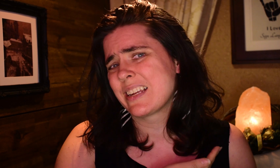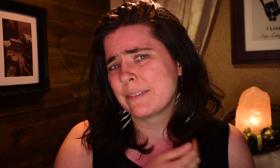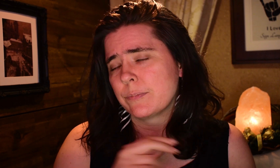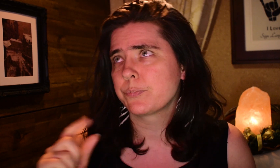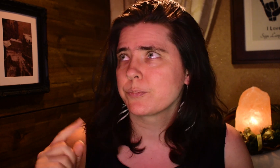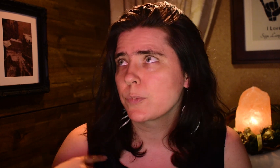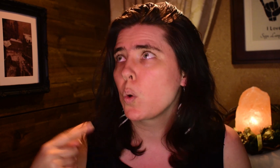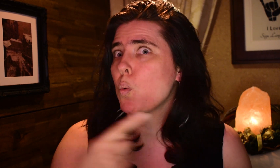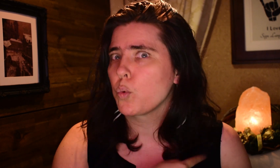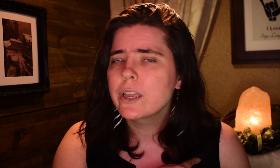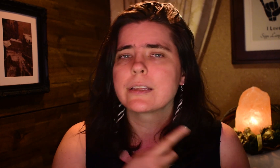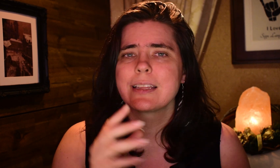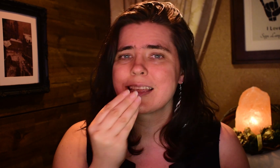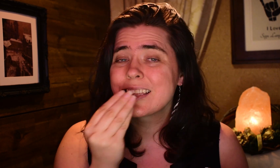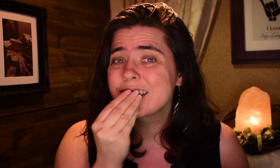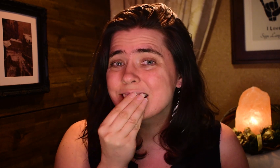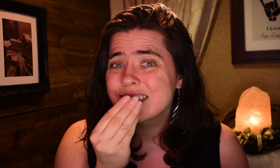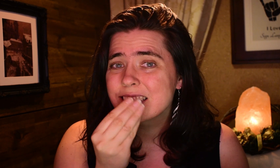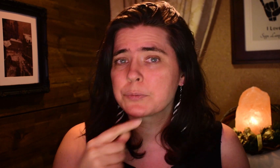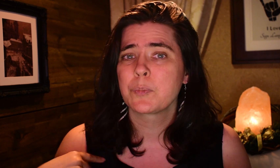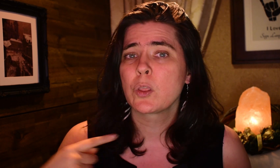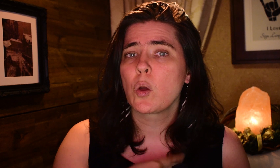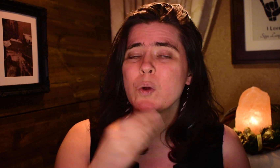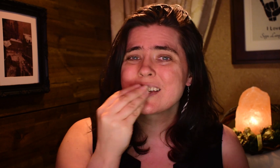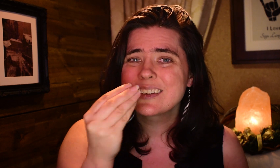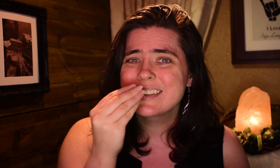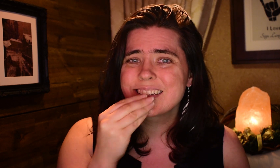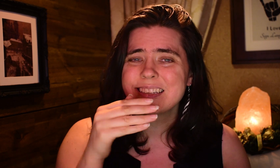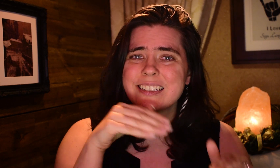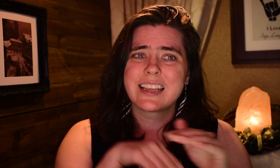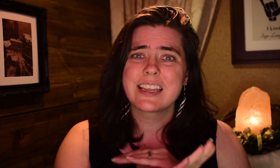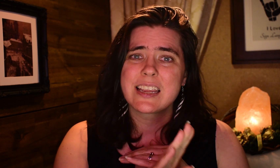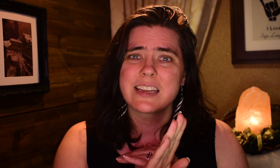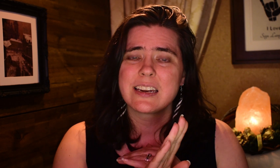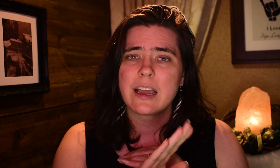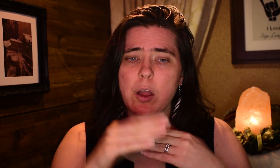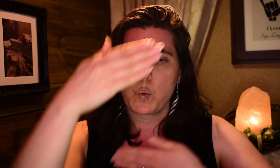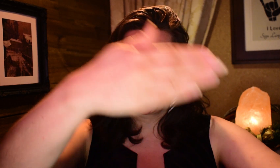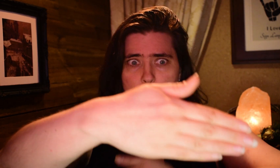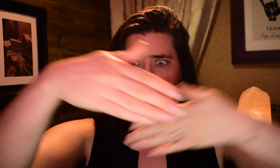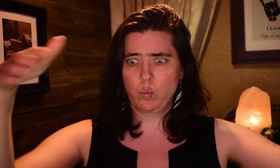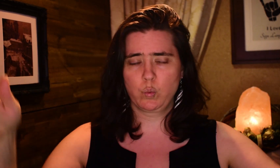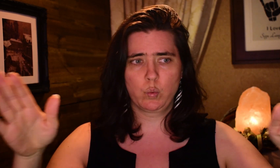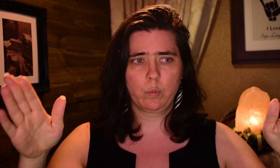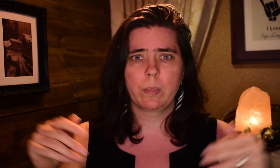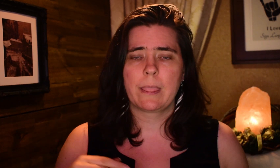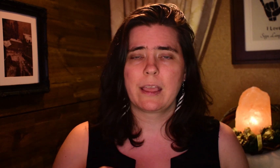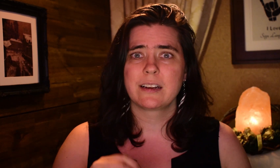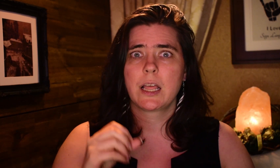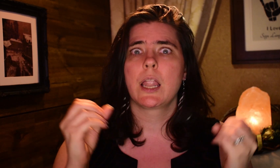eat, we would eat in, you know, a big dining